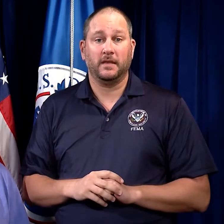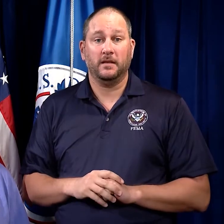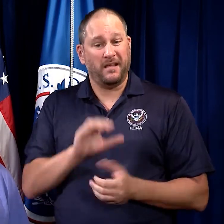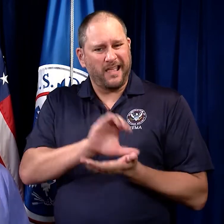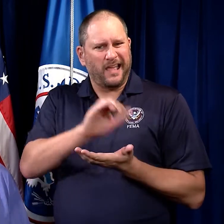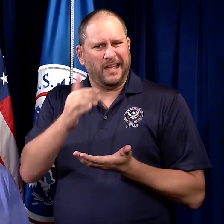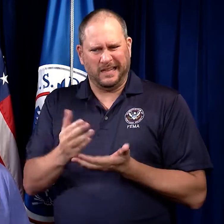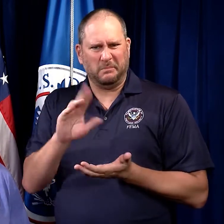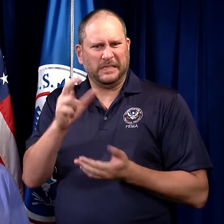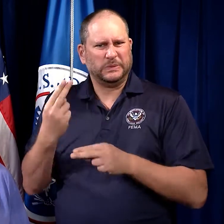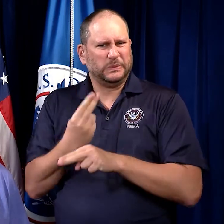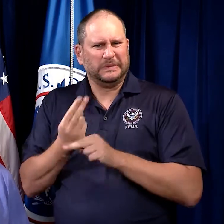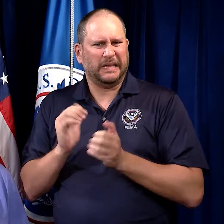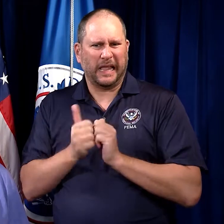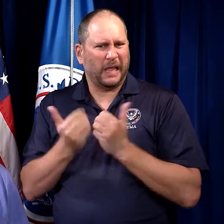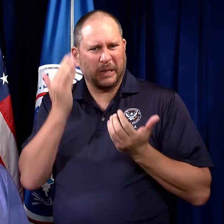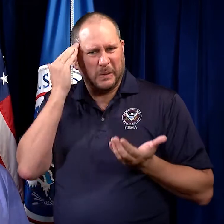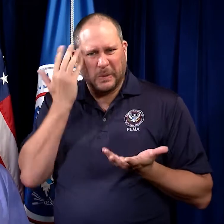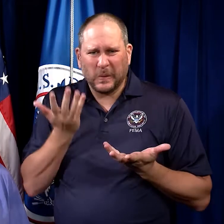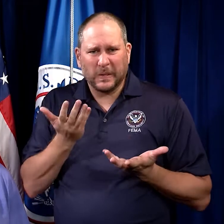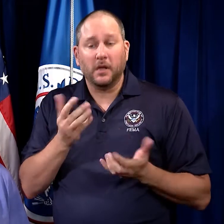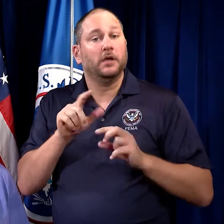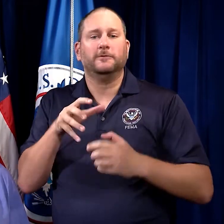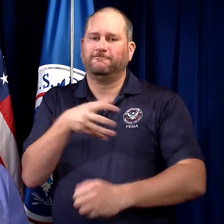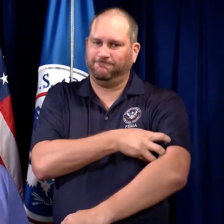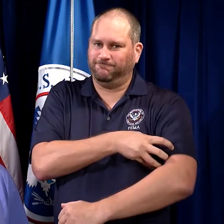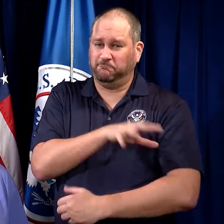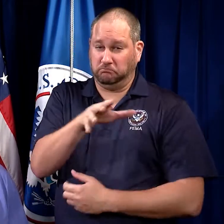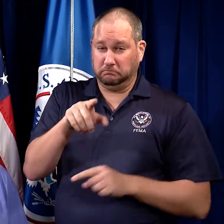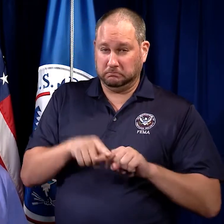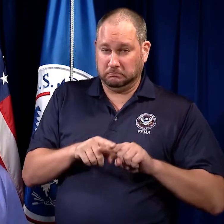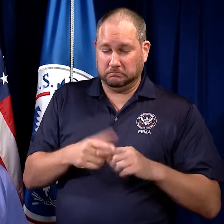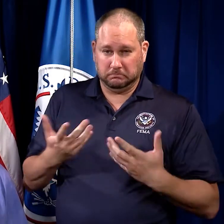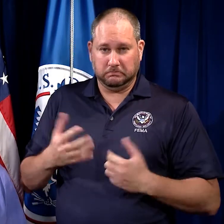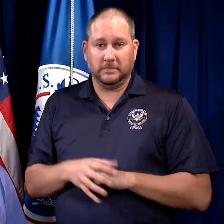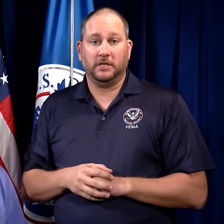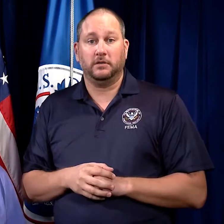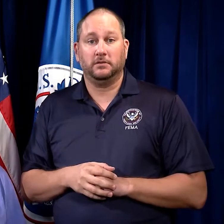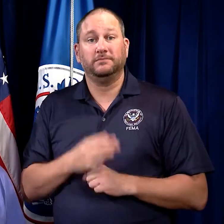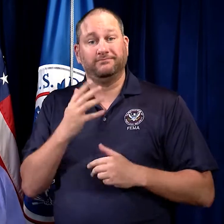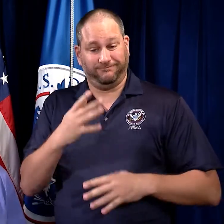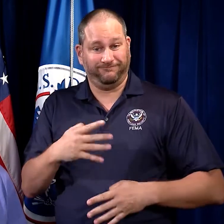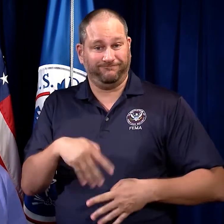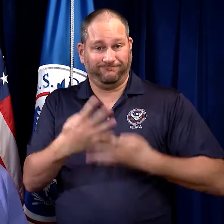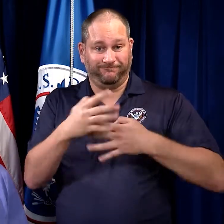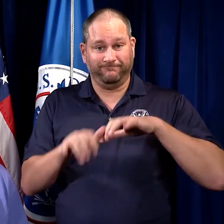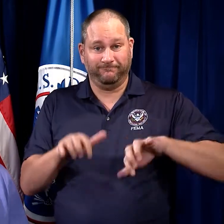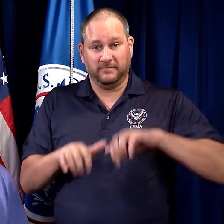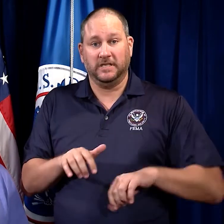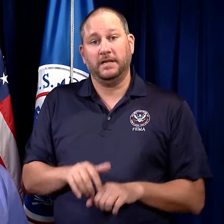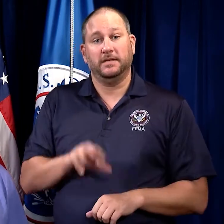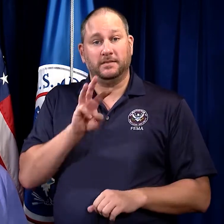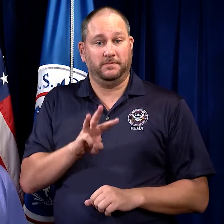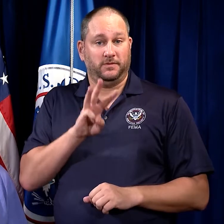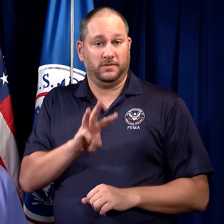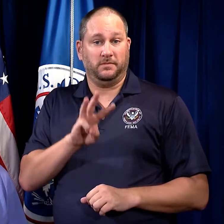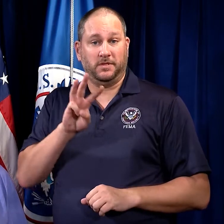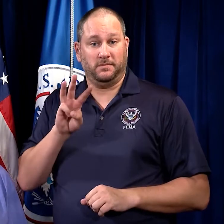amount of bleach to use depends on how strong your bleach is. Visit CDC's website at www